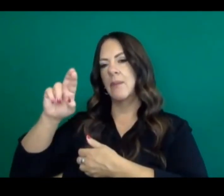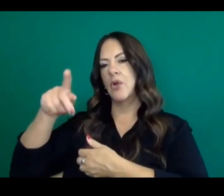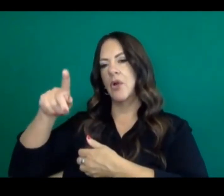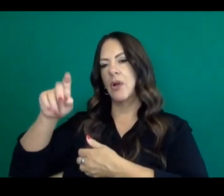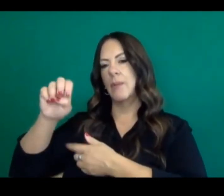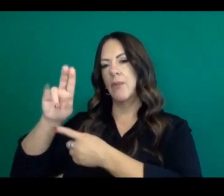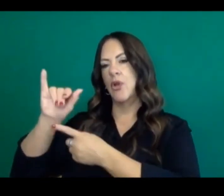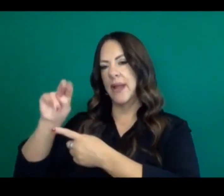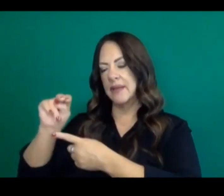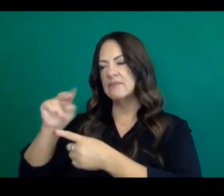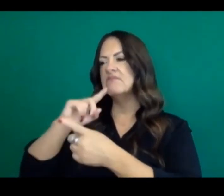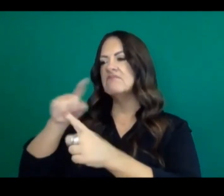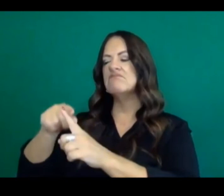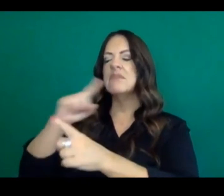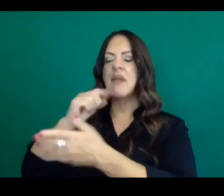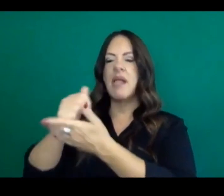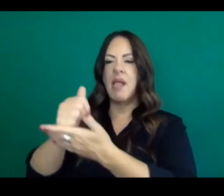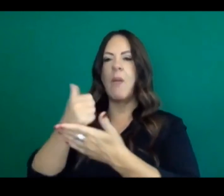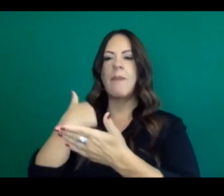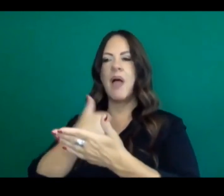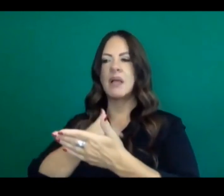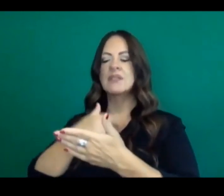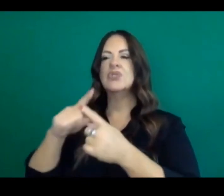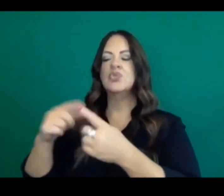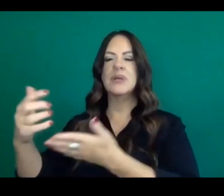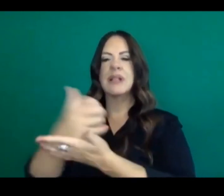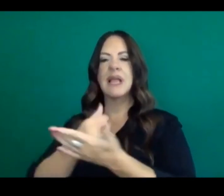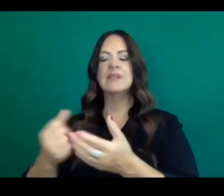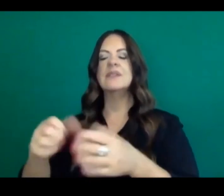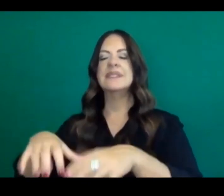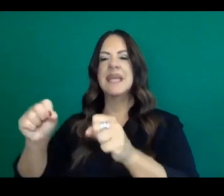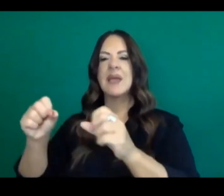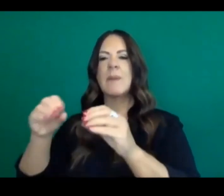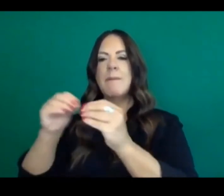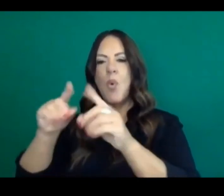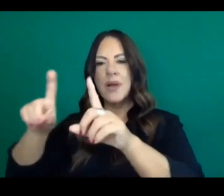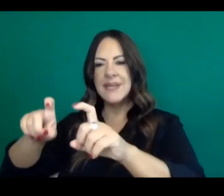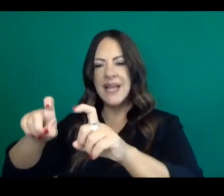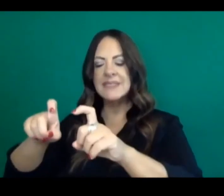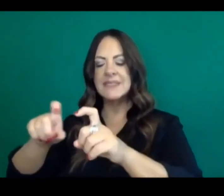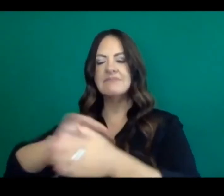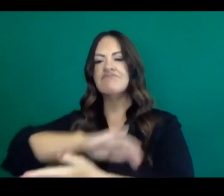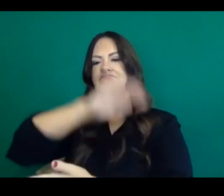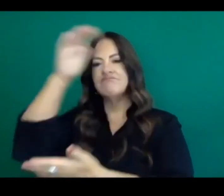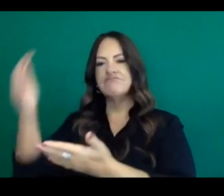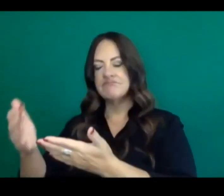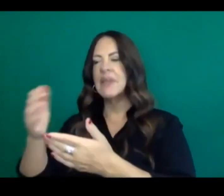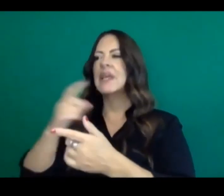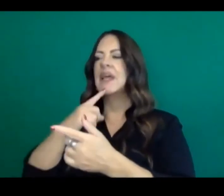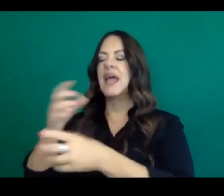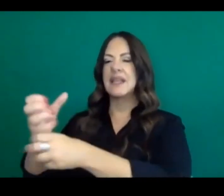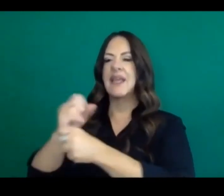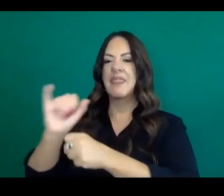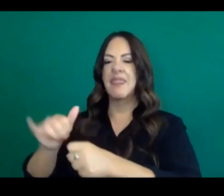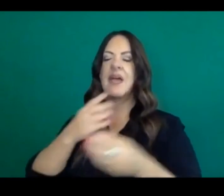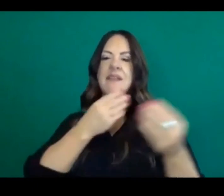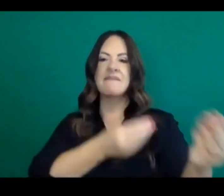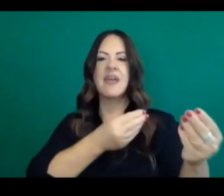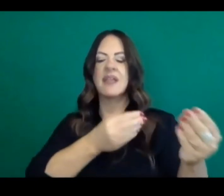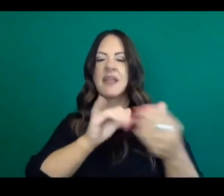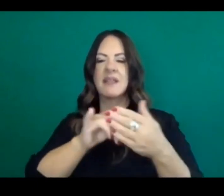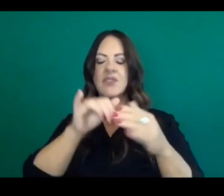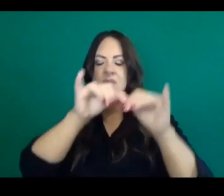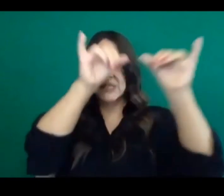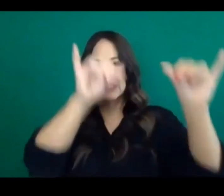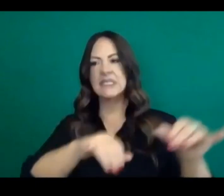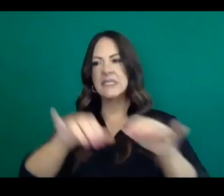more and richer information and feed that into the new COVID data reporting system. So hopefully we close some of the